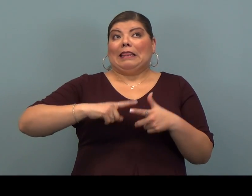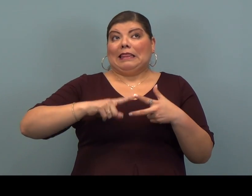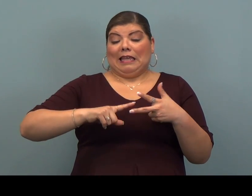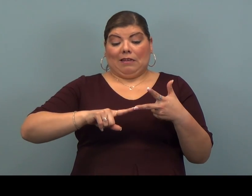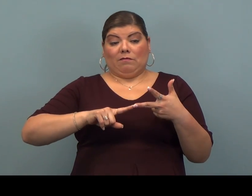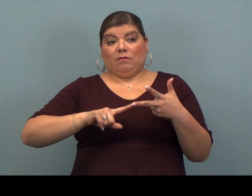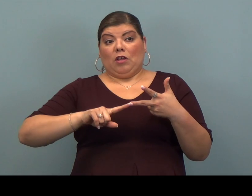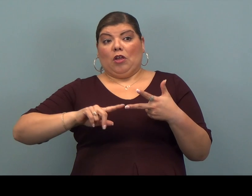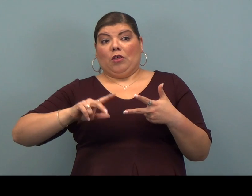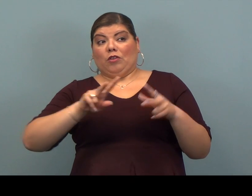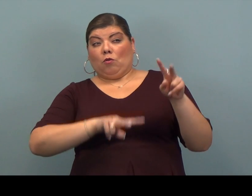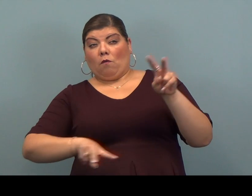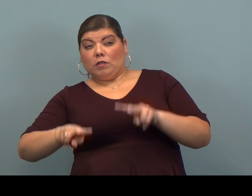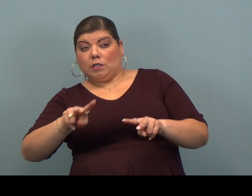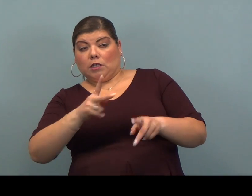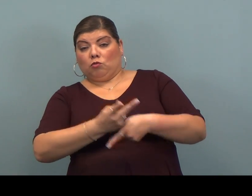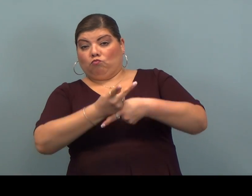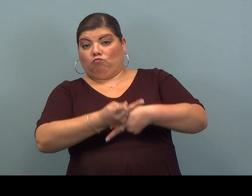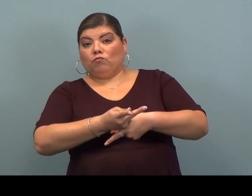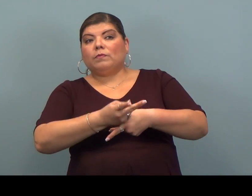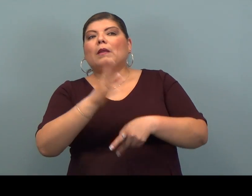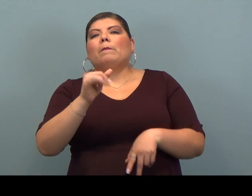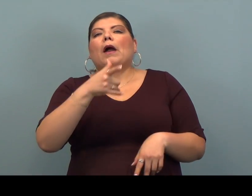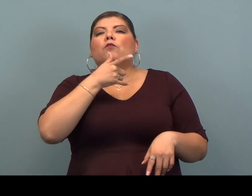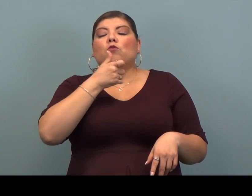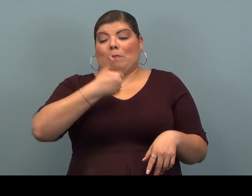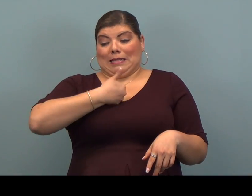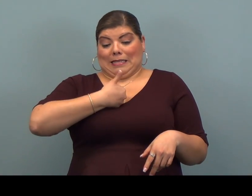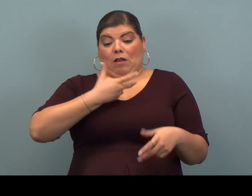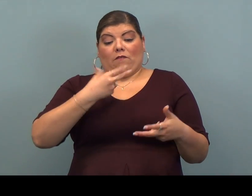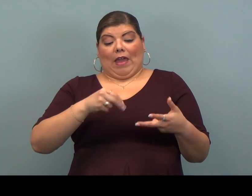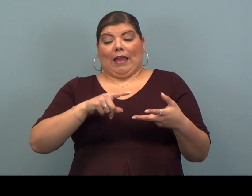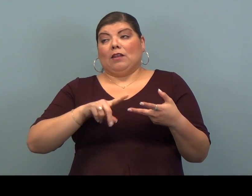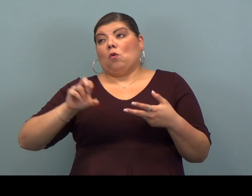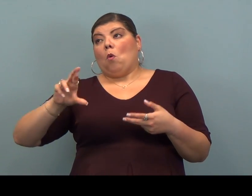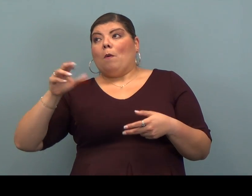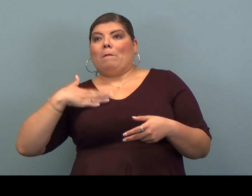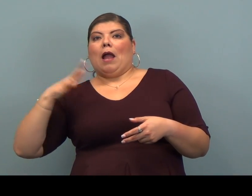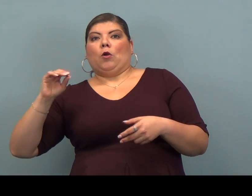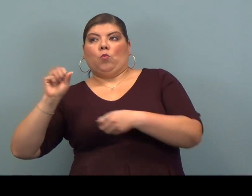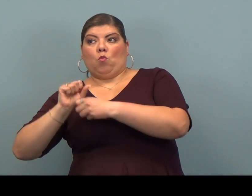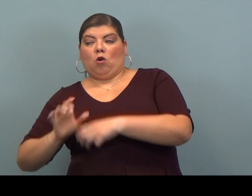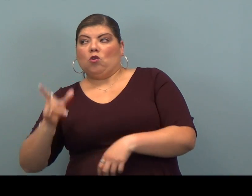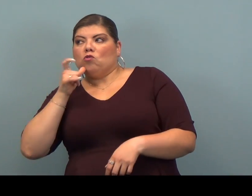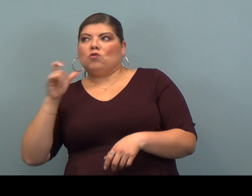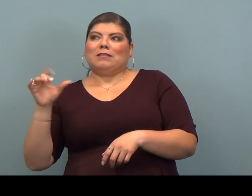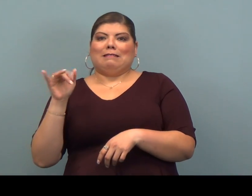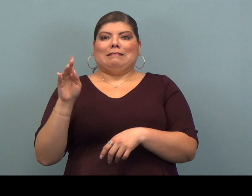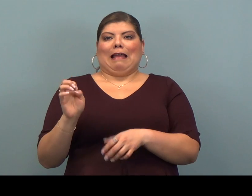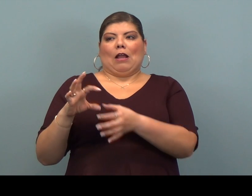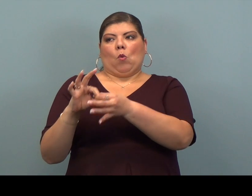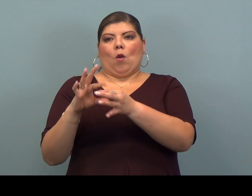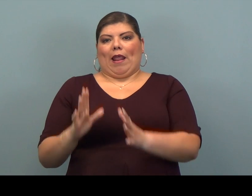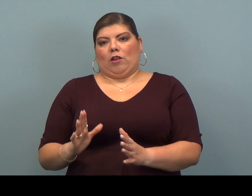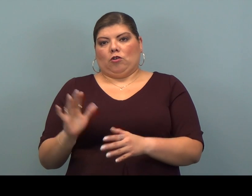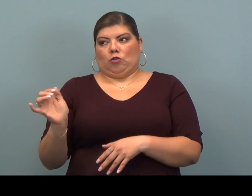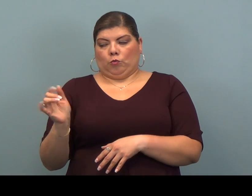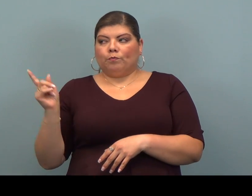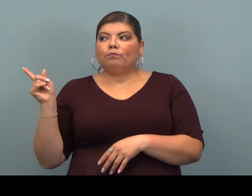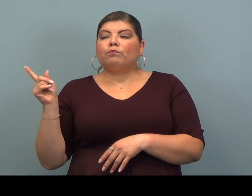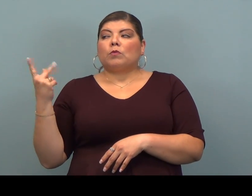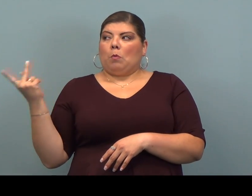overseen, supervised by myself or my colleague who is a site coordinator.